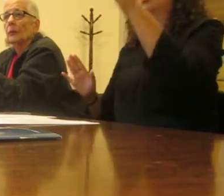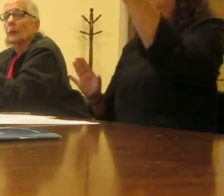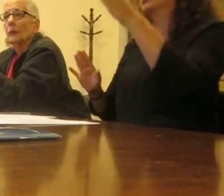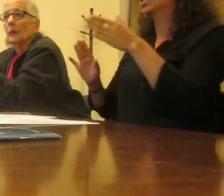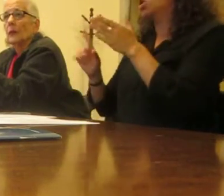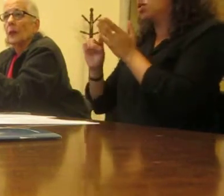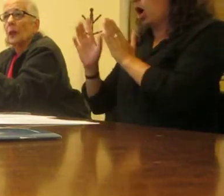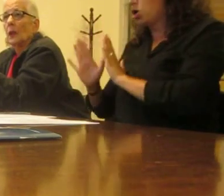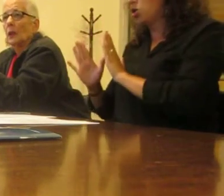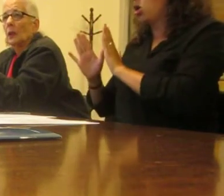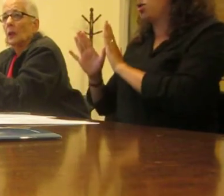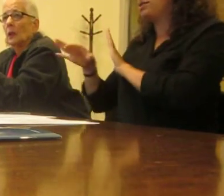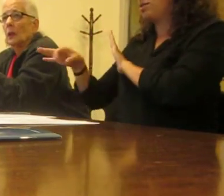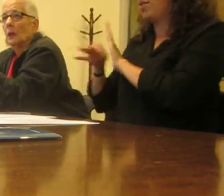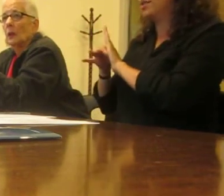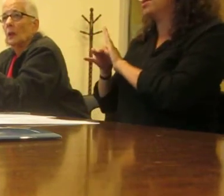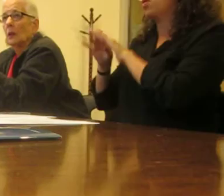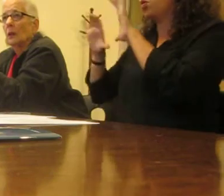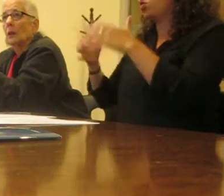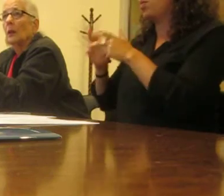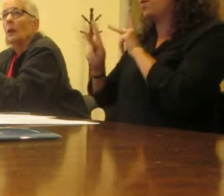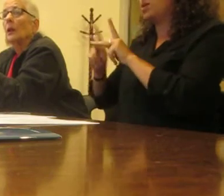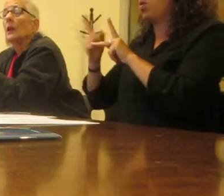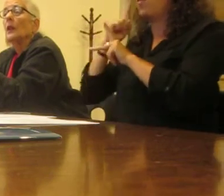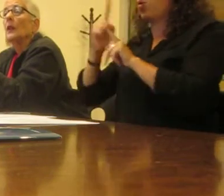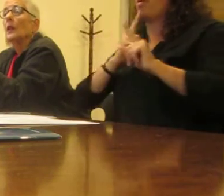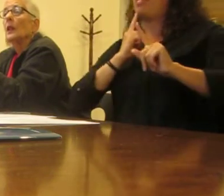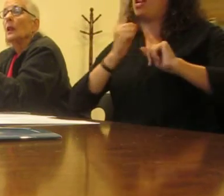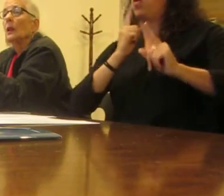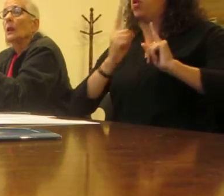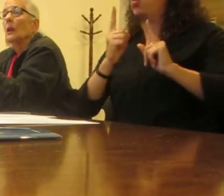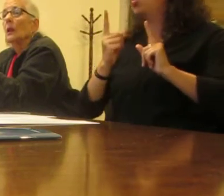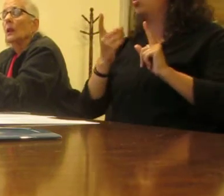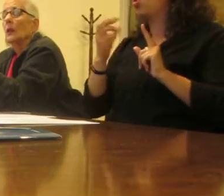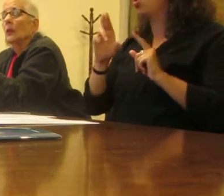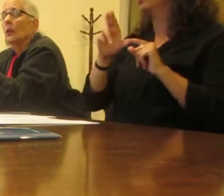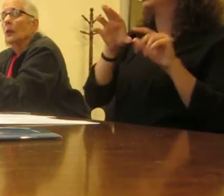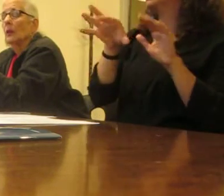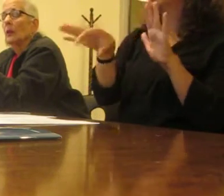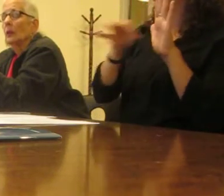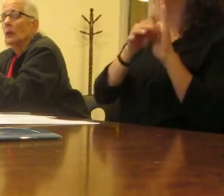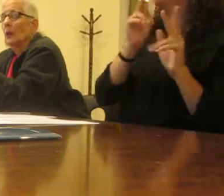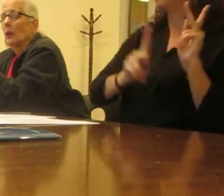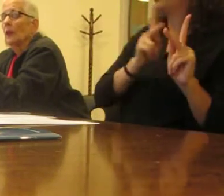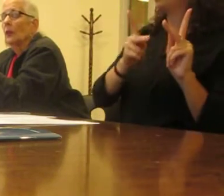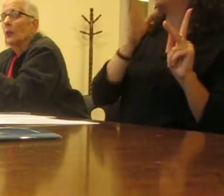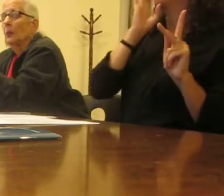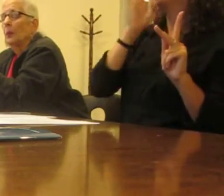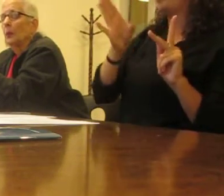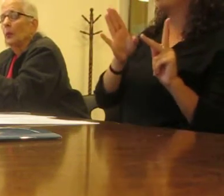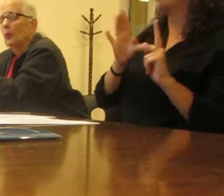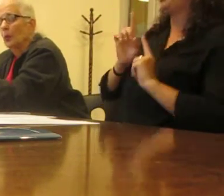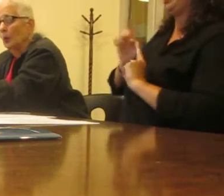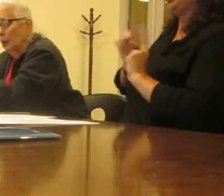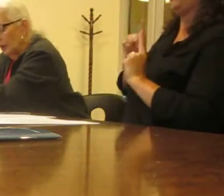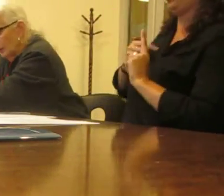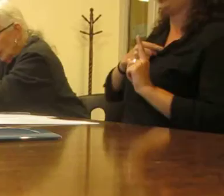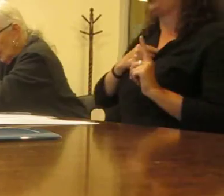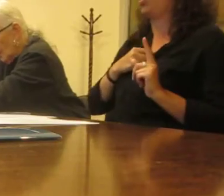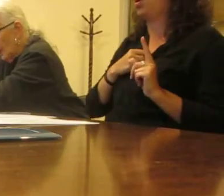of people to do the interview or selects the people to be interviewed for the CRC? Selects the people who are on